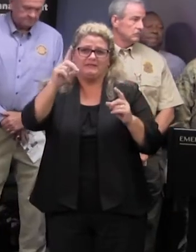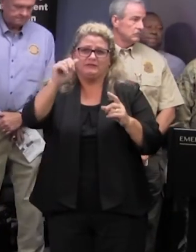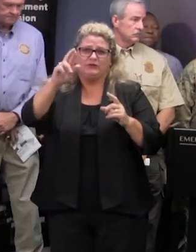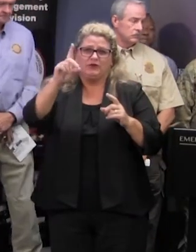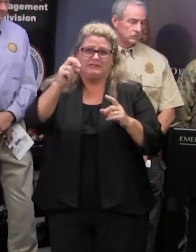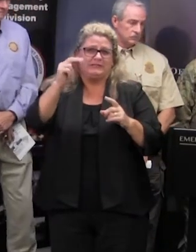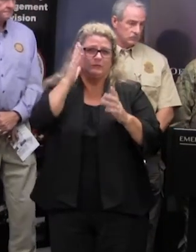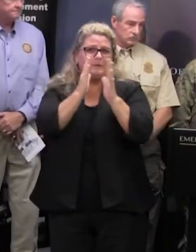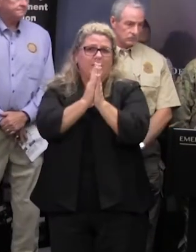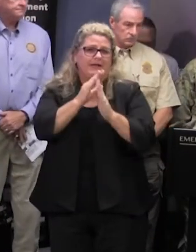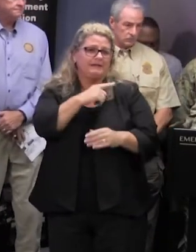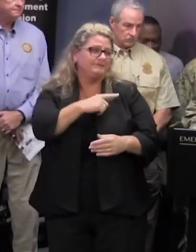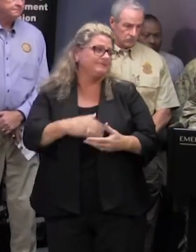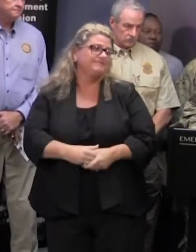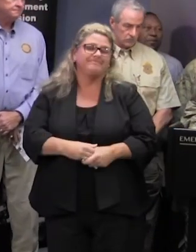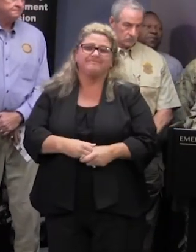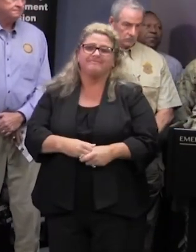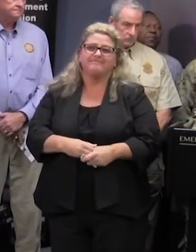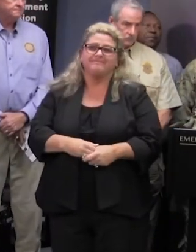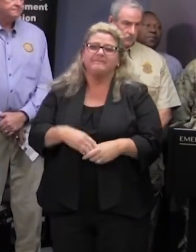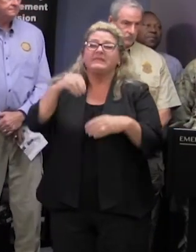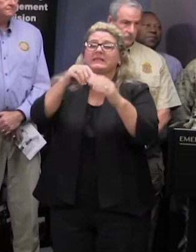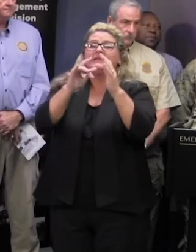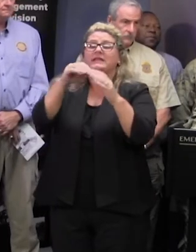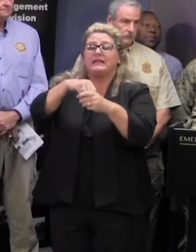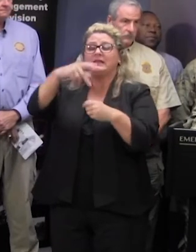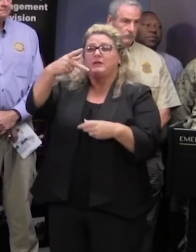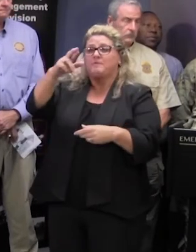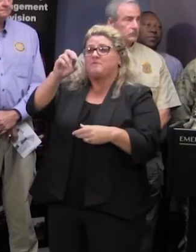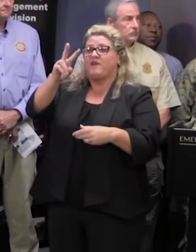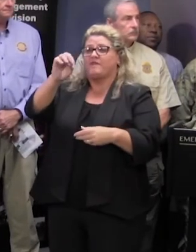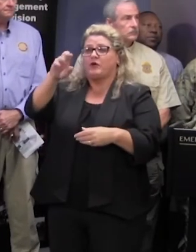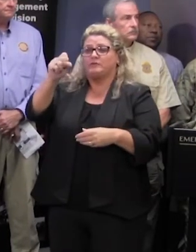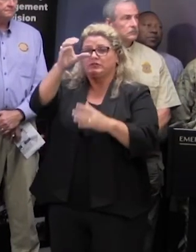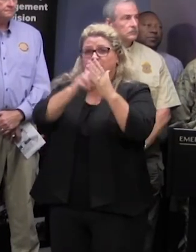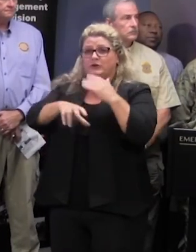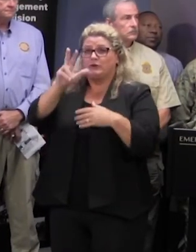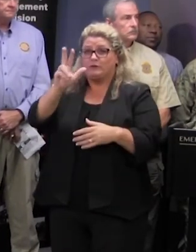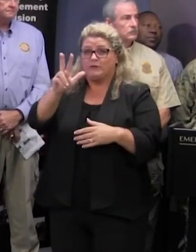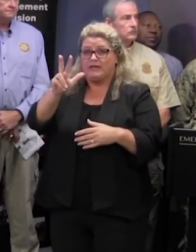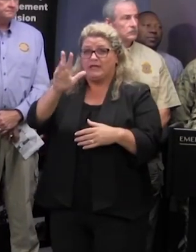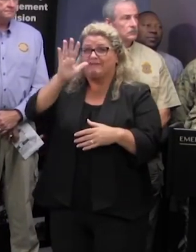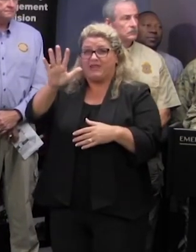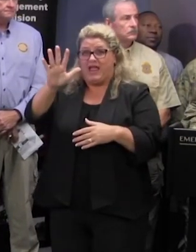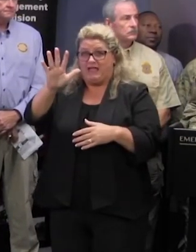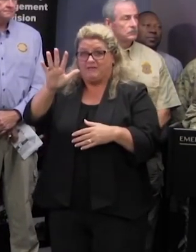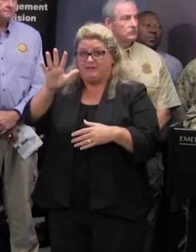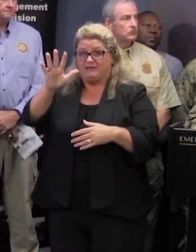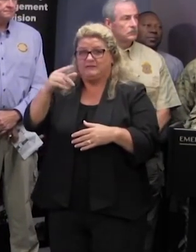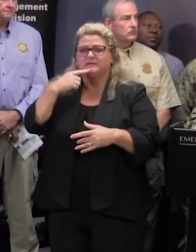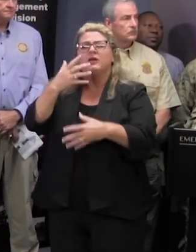thank you sir there is a passage of scripture in the book of proverbs chapter three beginning in verse five that says